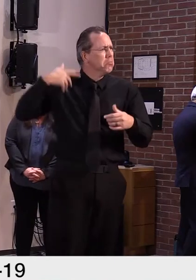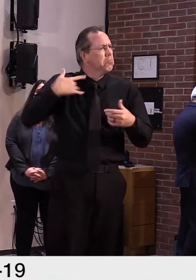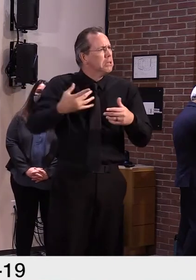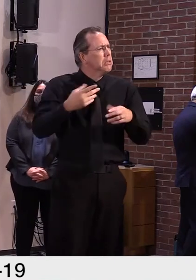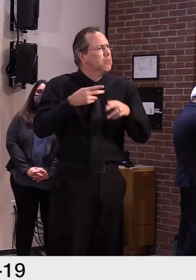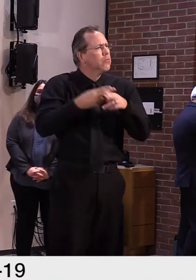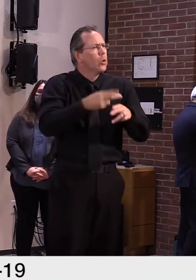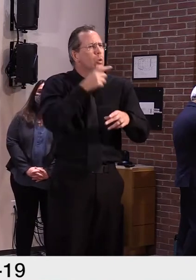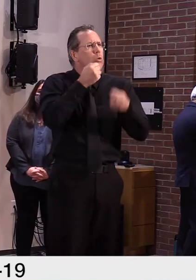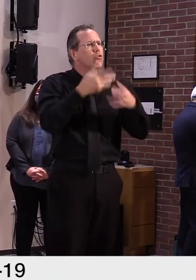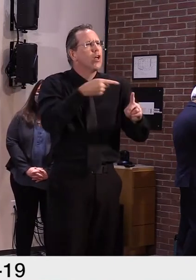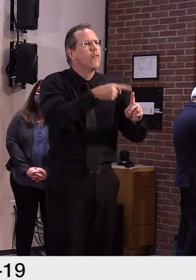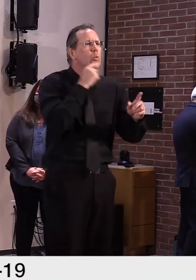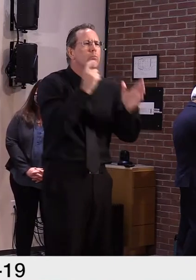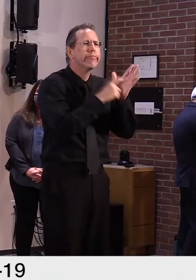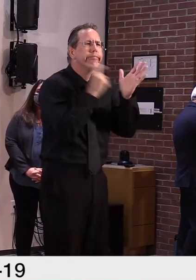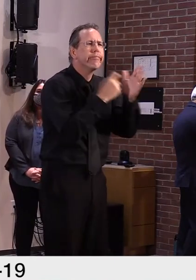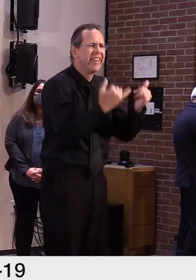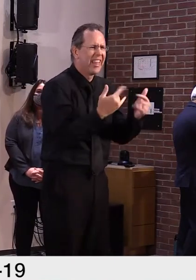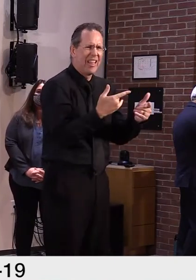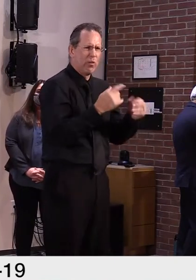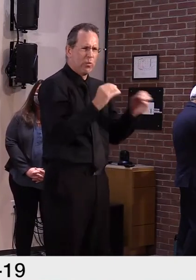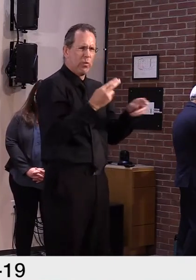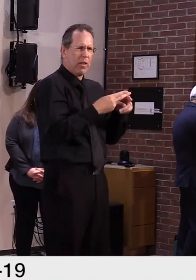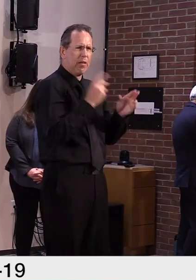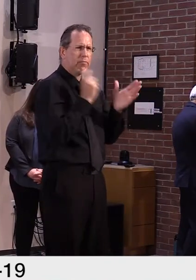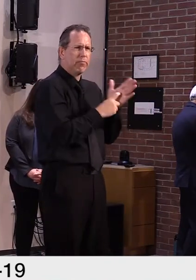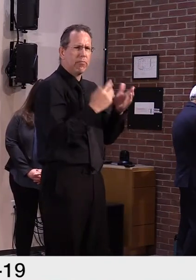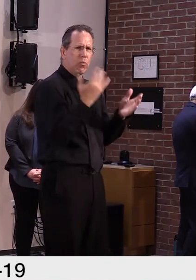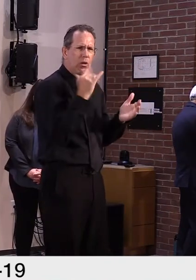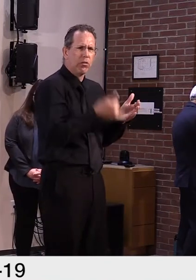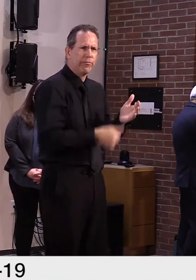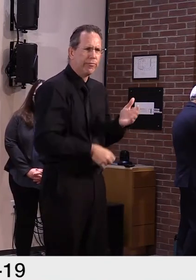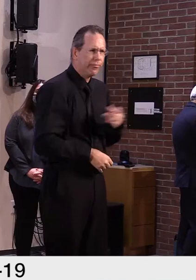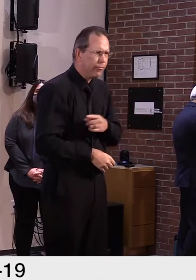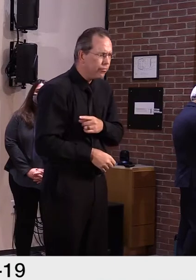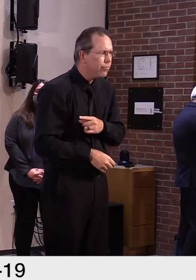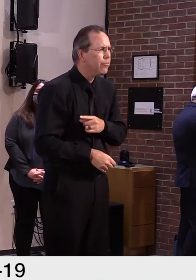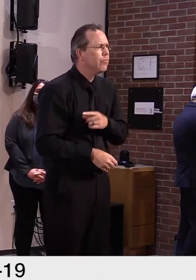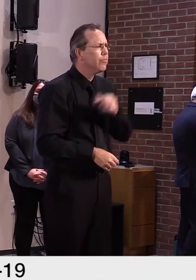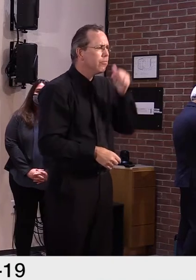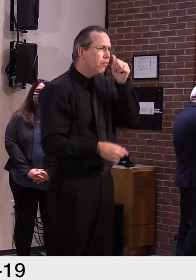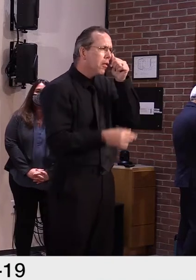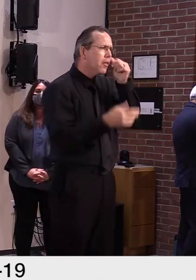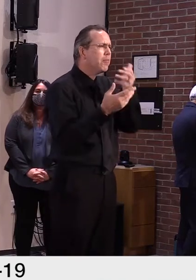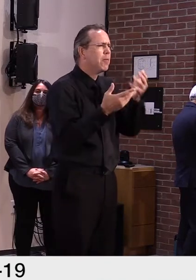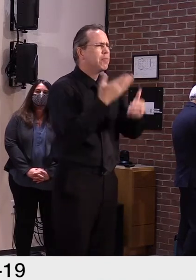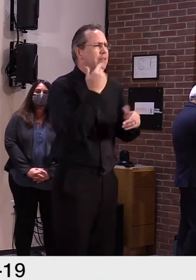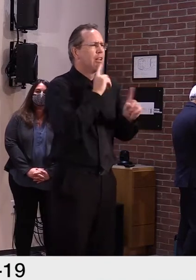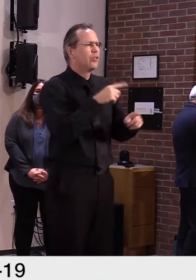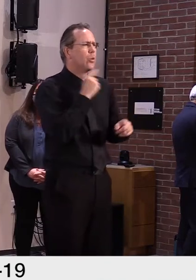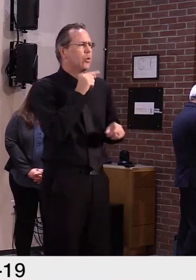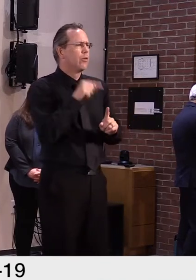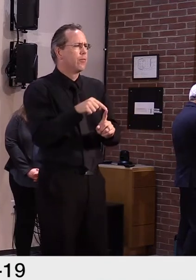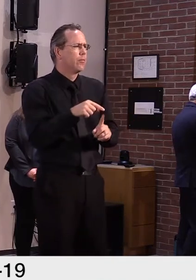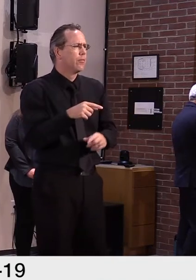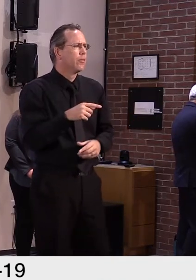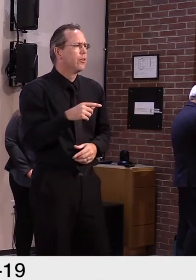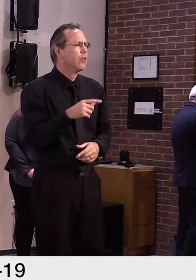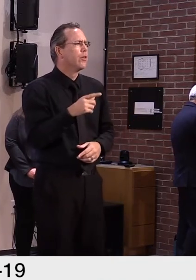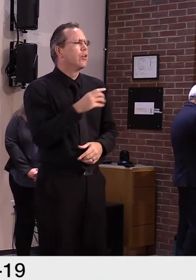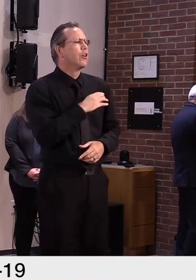in regards to to naming underage driver. So once we get through that,